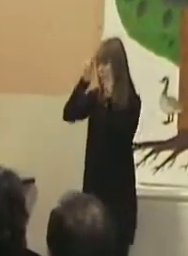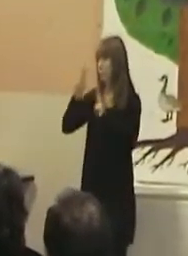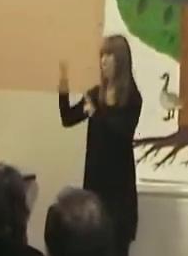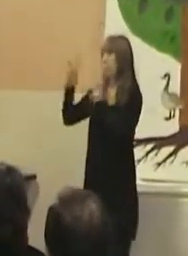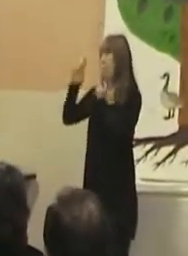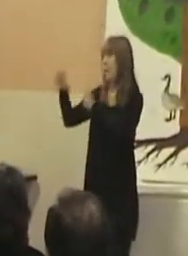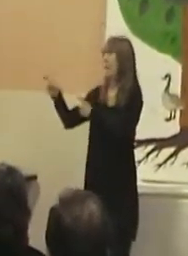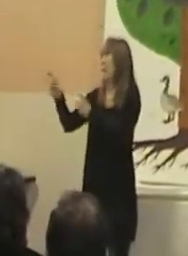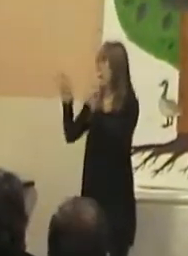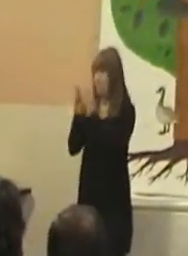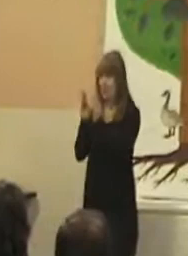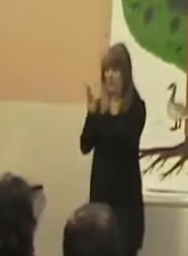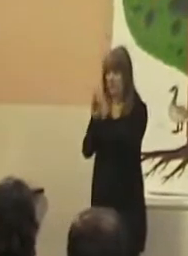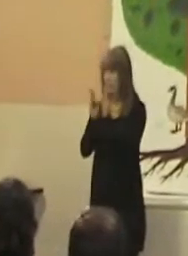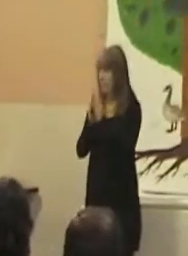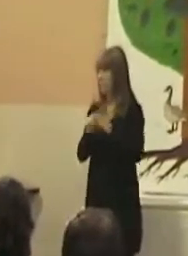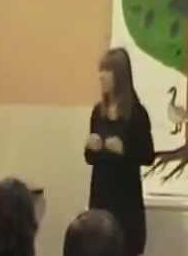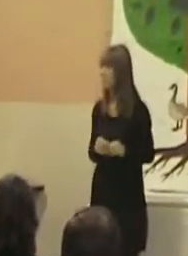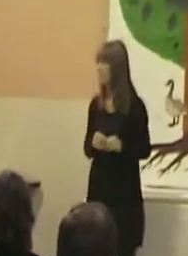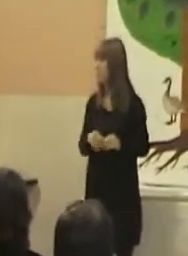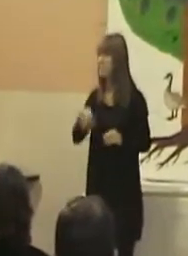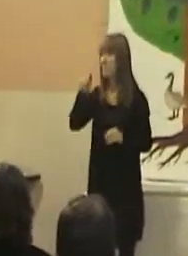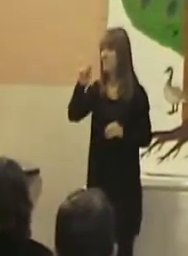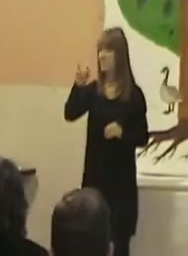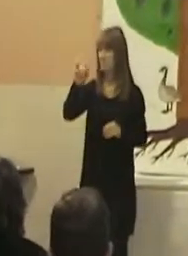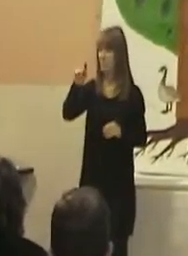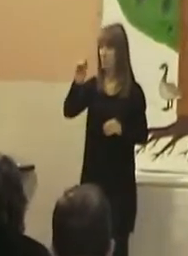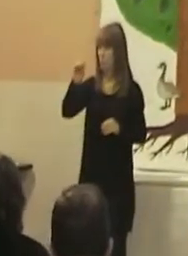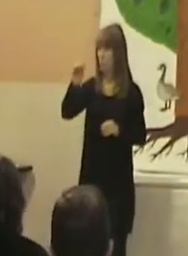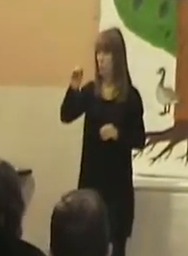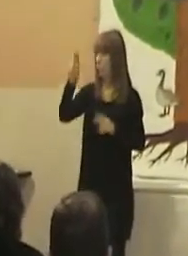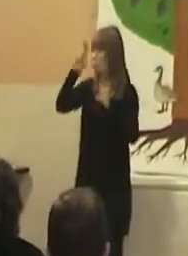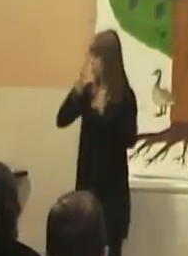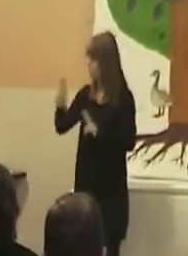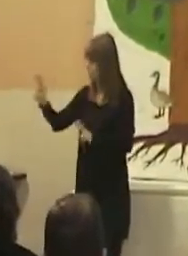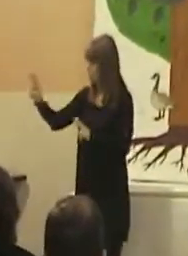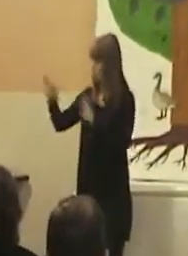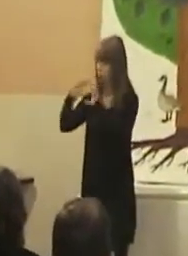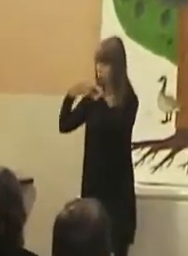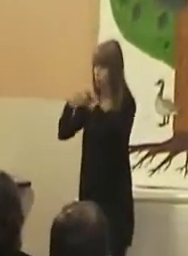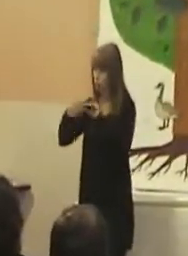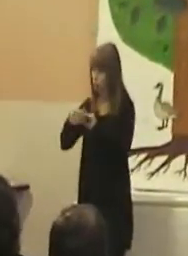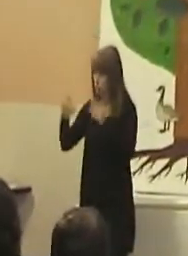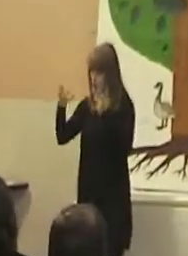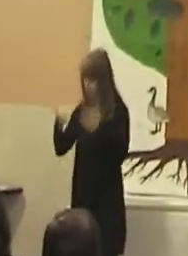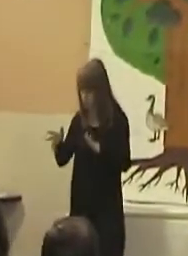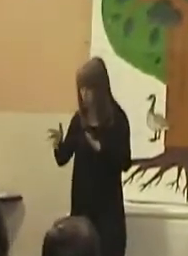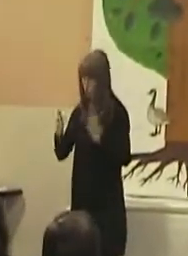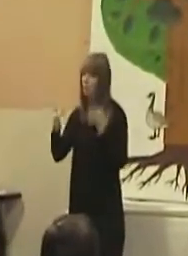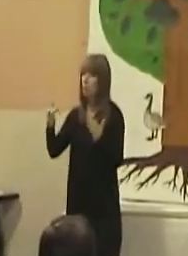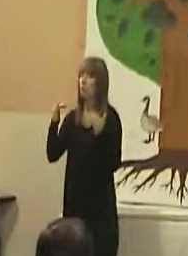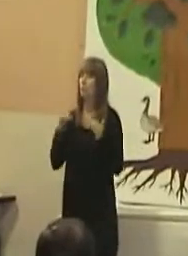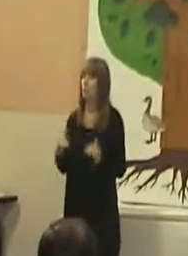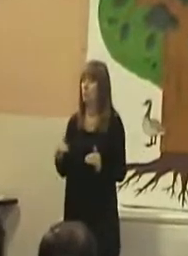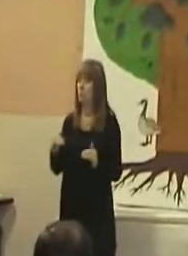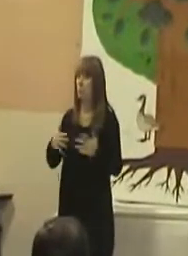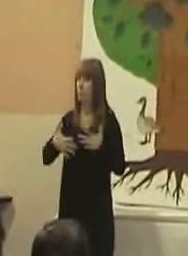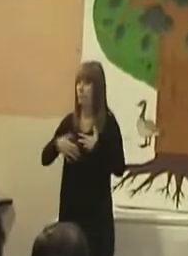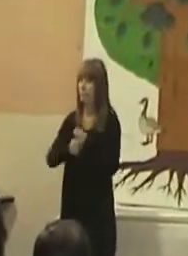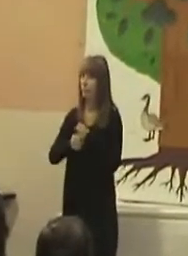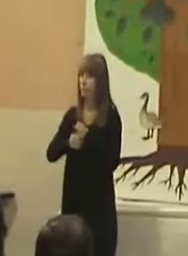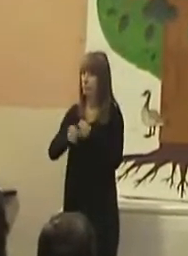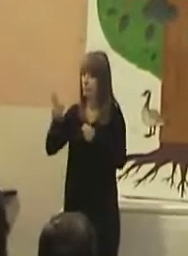And after Tito does that, we're going to talk about our history.